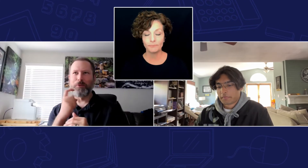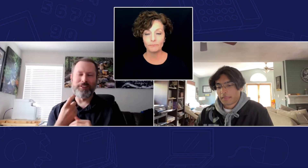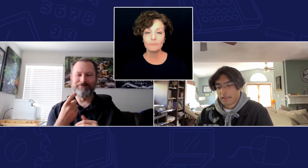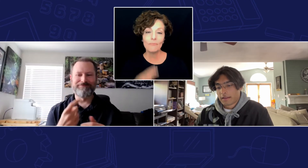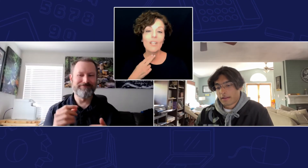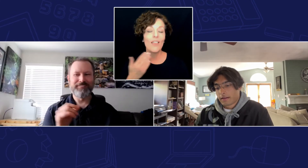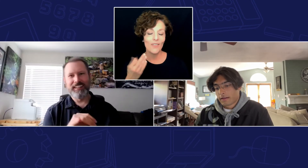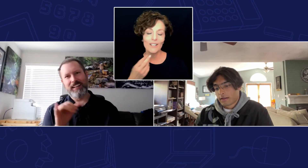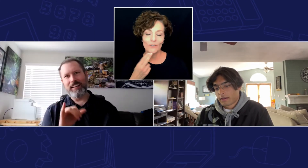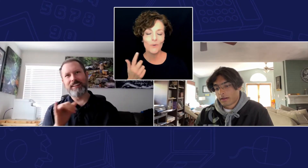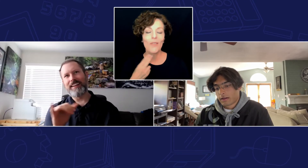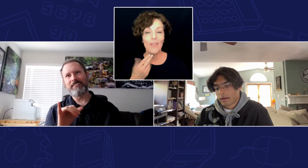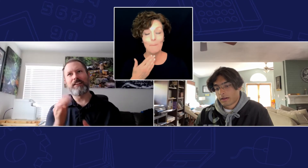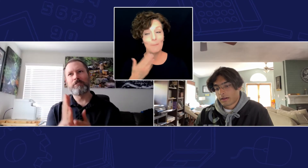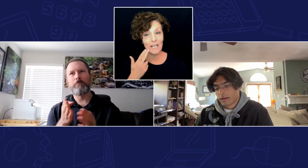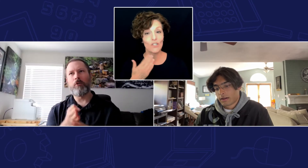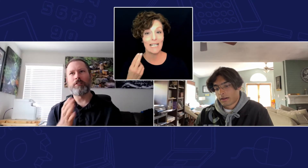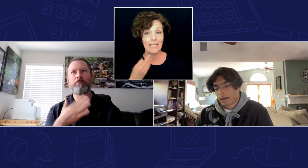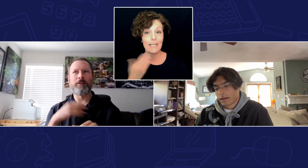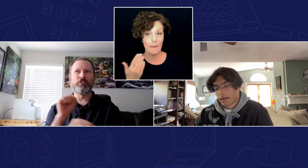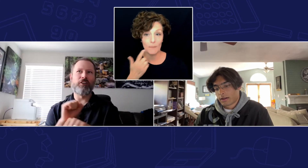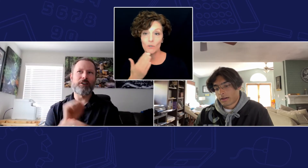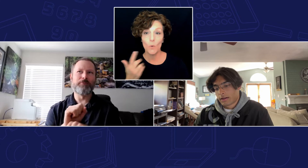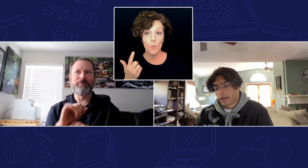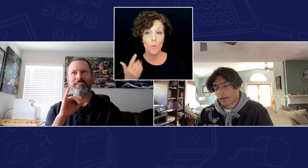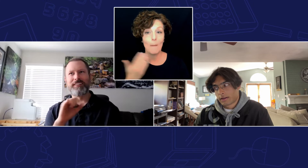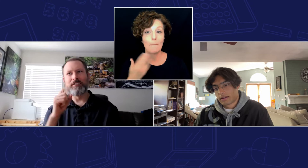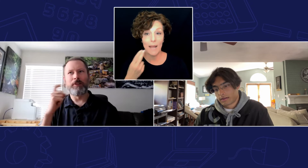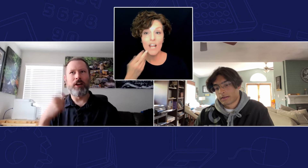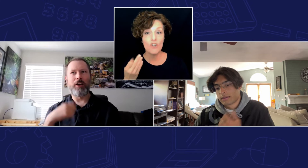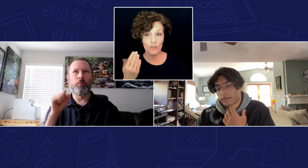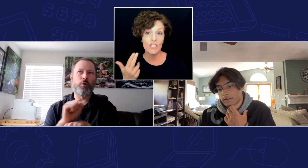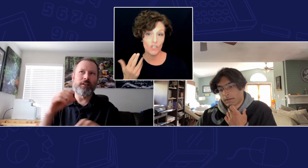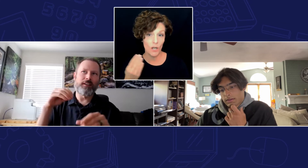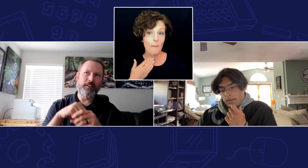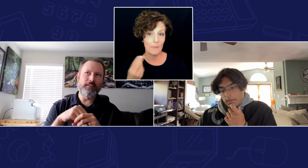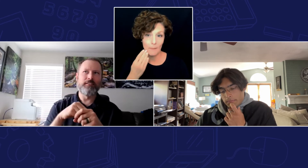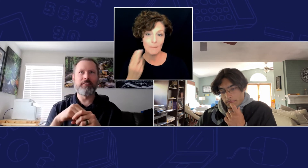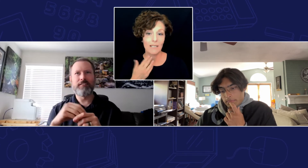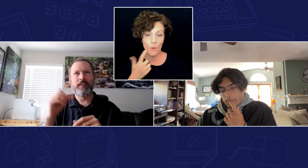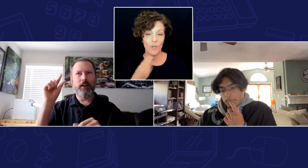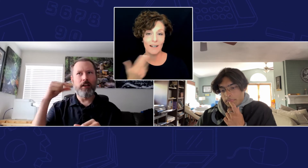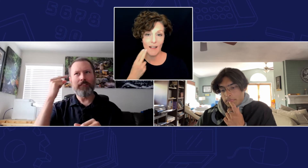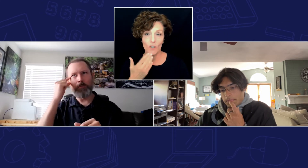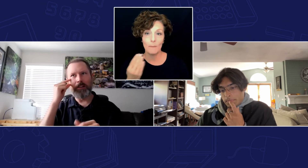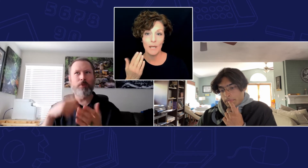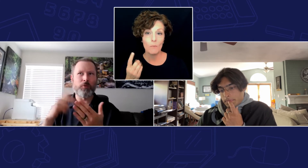that's cool that major is similar to what my current job is because I work in government programs